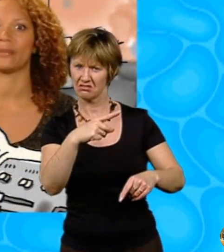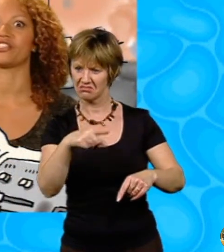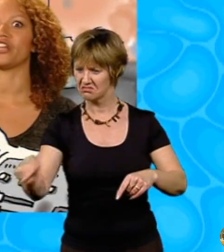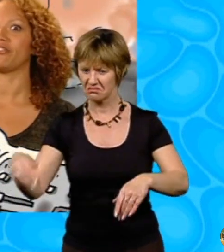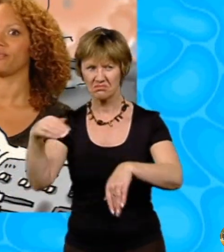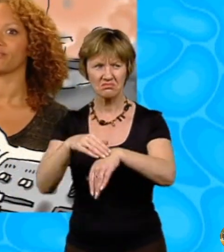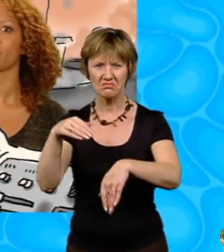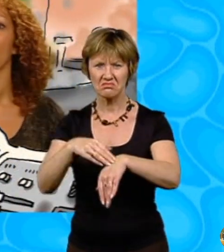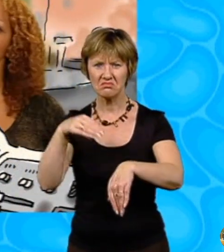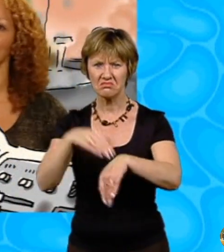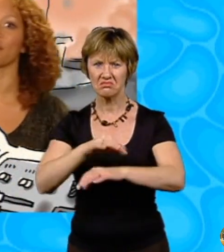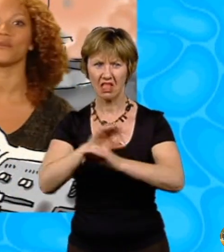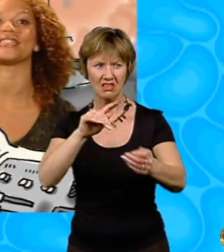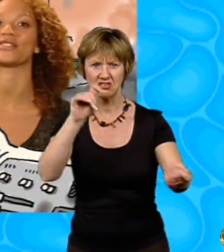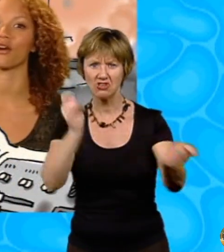mischief. And with that, we set off.